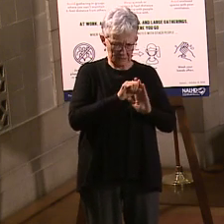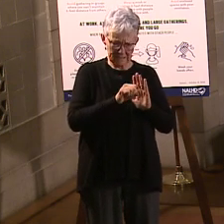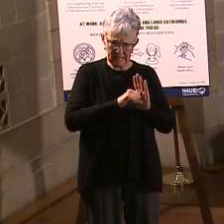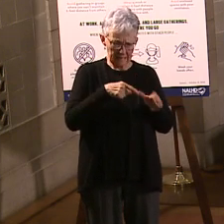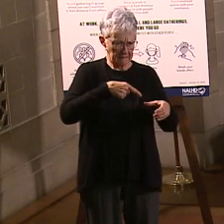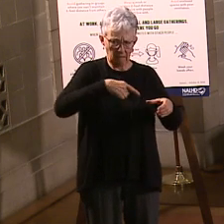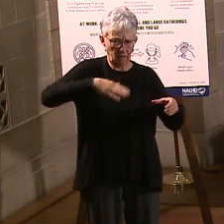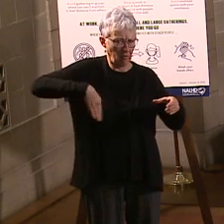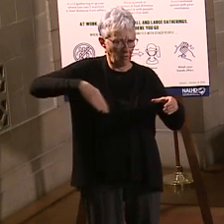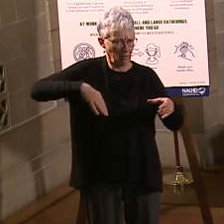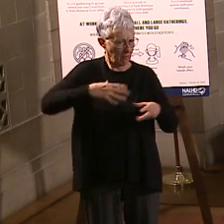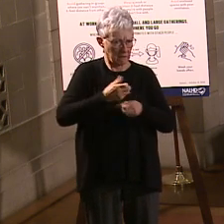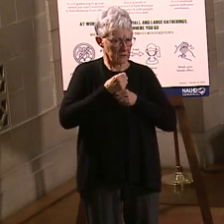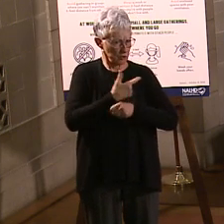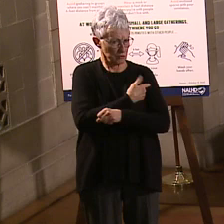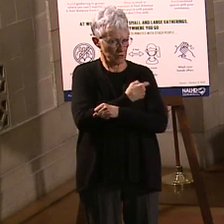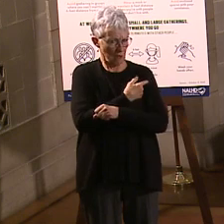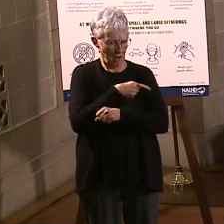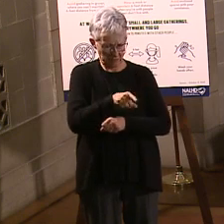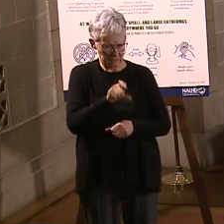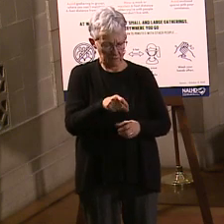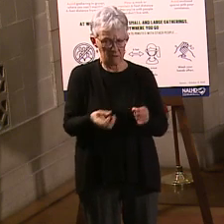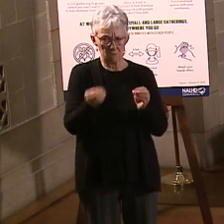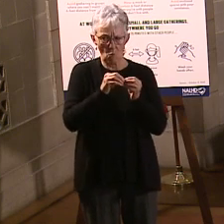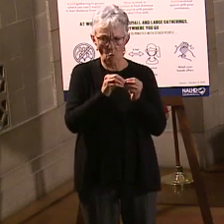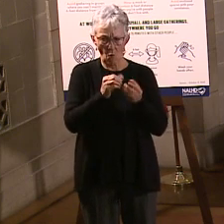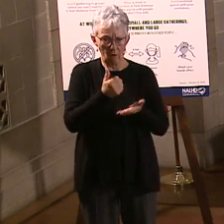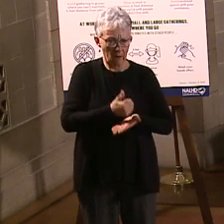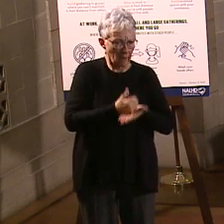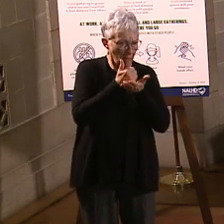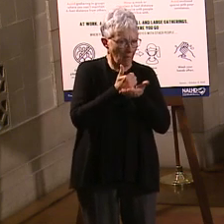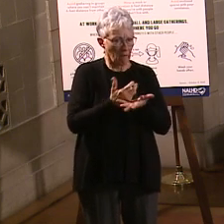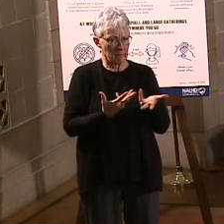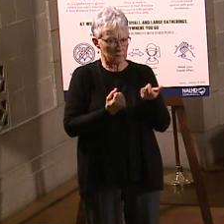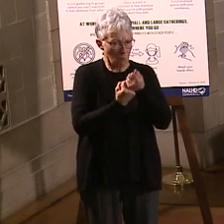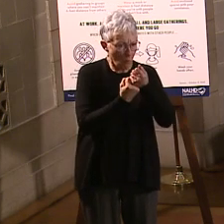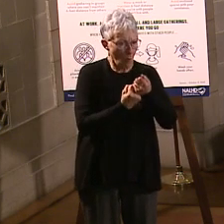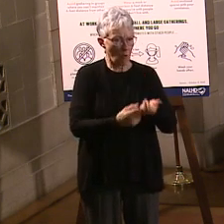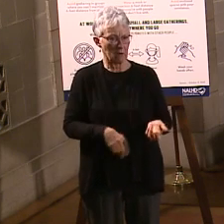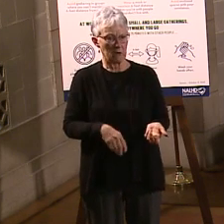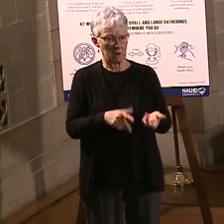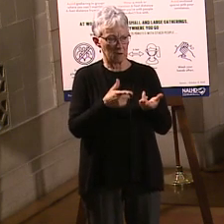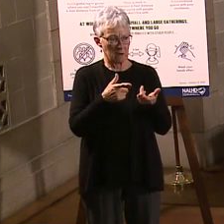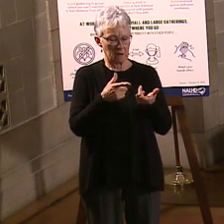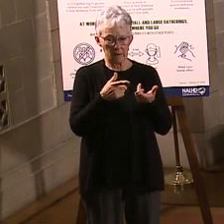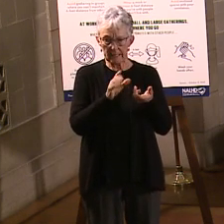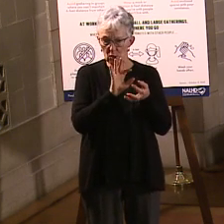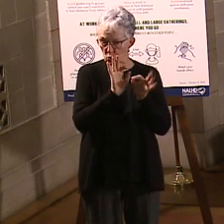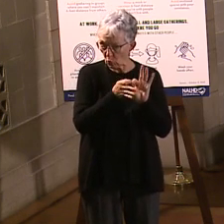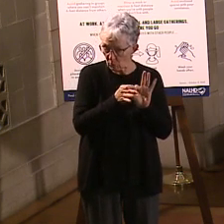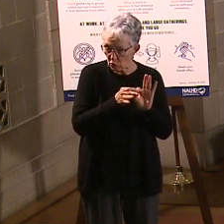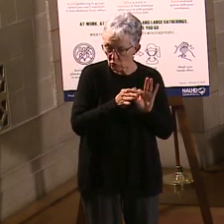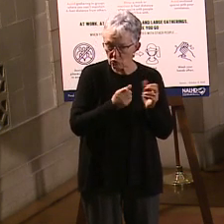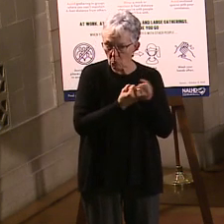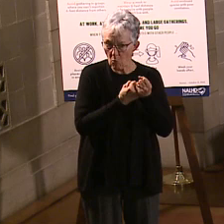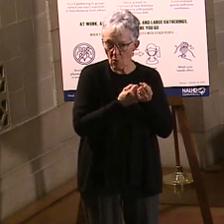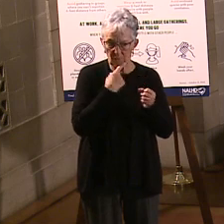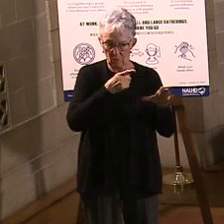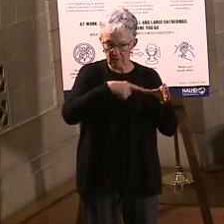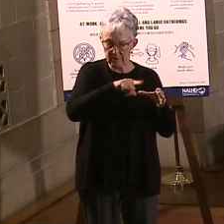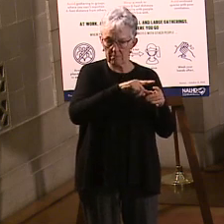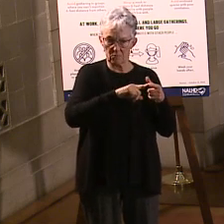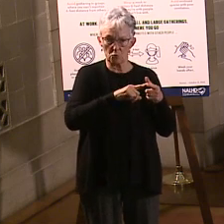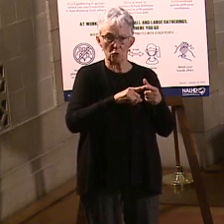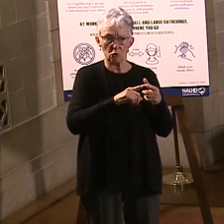vaccine who need additional support. Maybe they need technology support, maybe they need language support, whatever it is that we can identify those and help